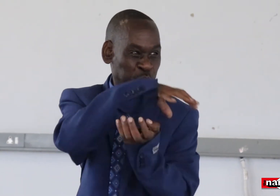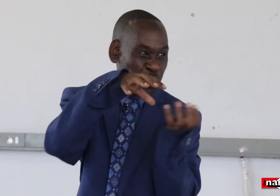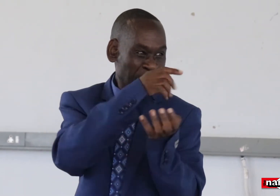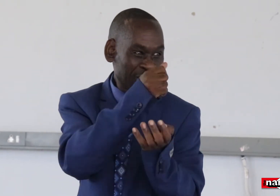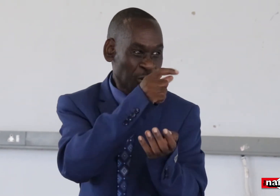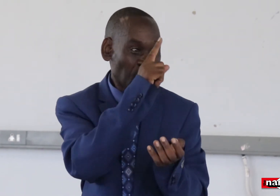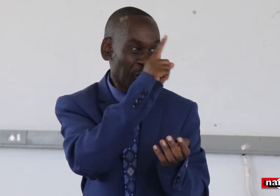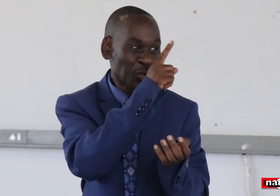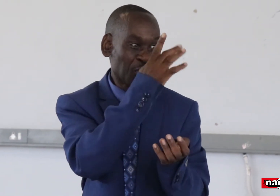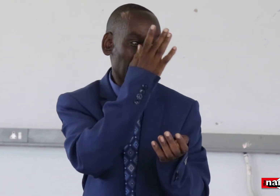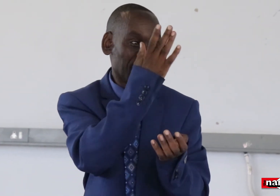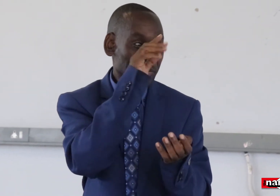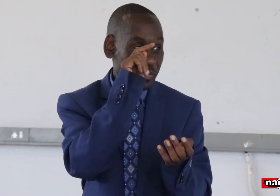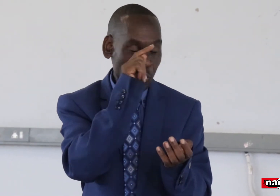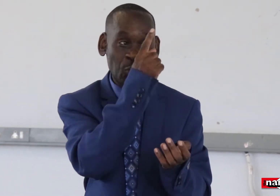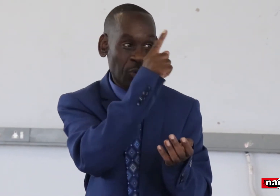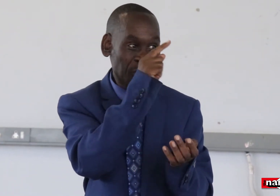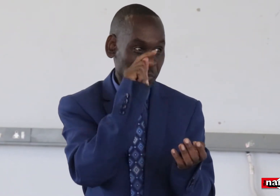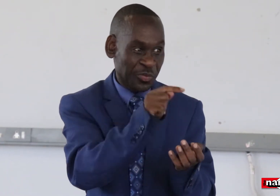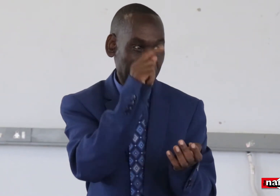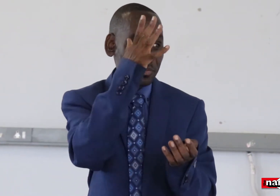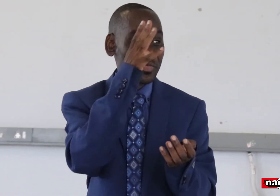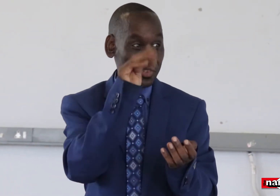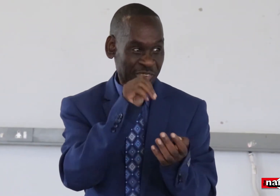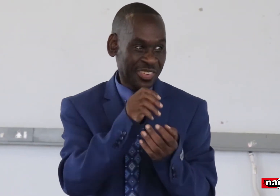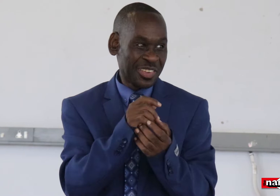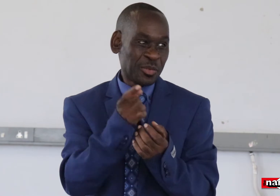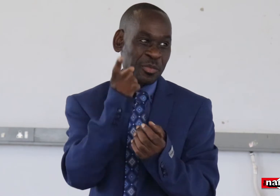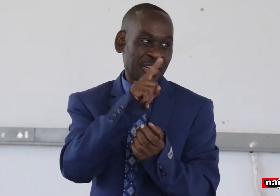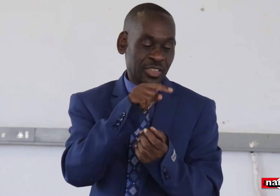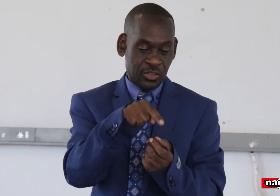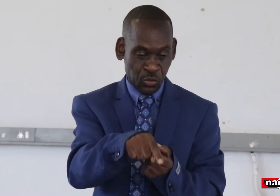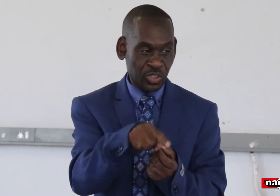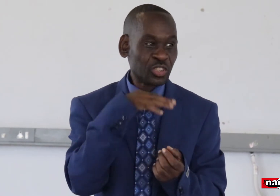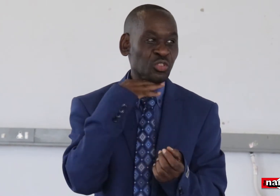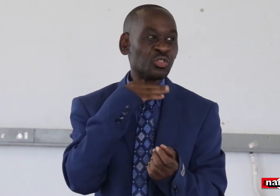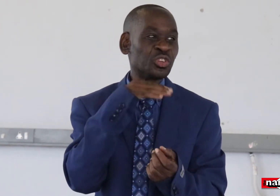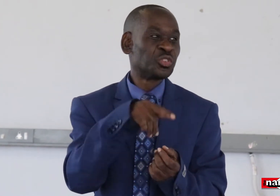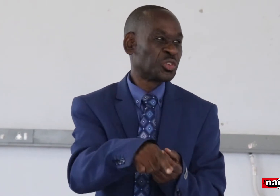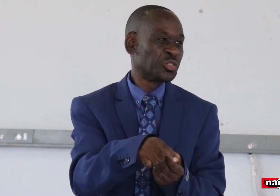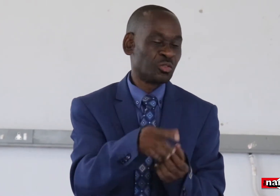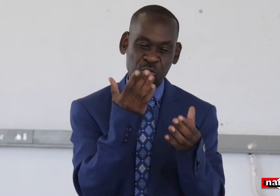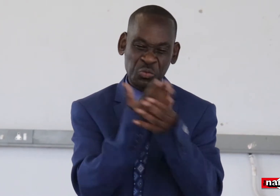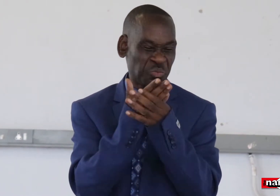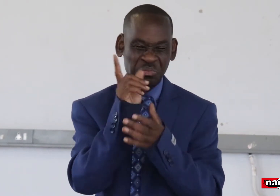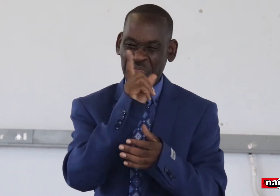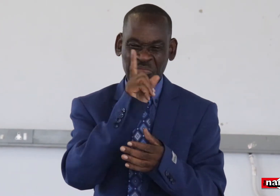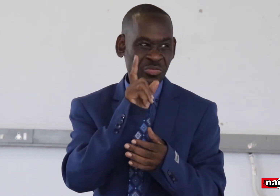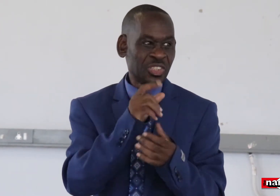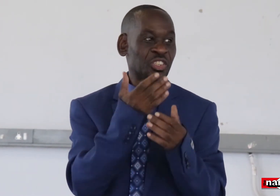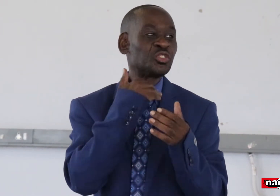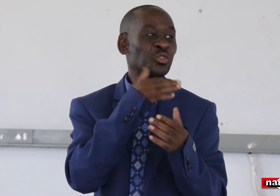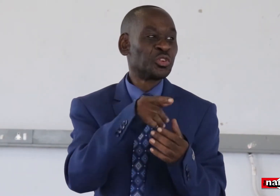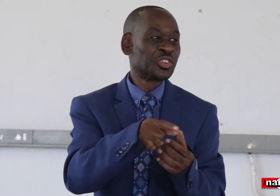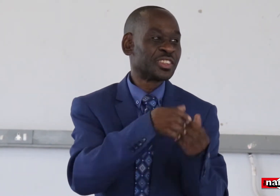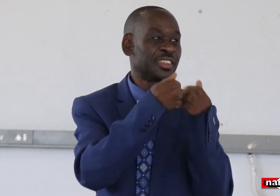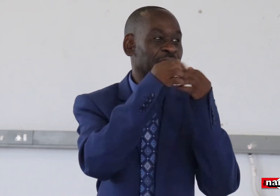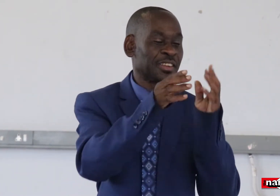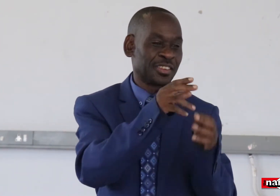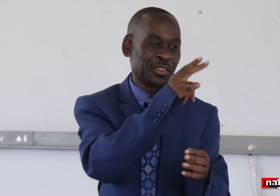And again there is issue of Nami. About 1.5 million. Issue of all things we are watching. It's